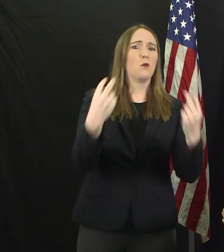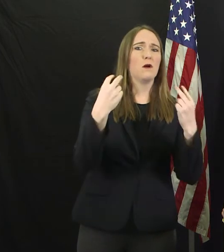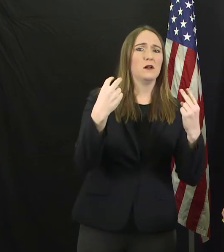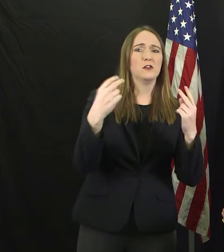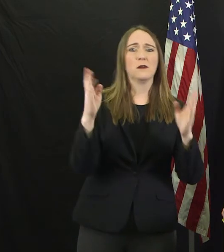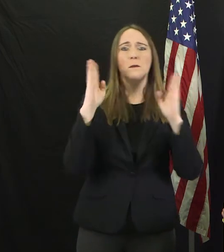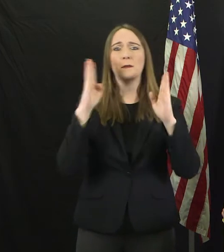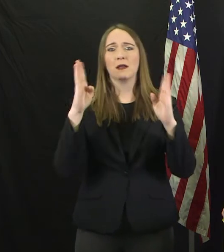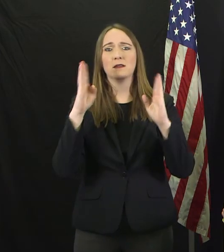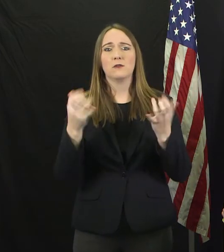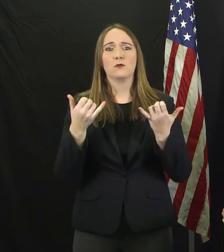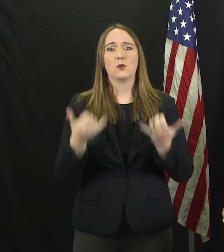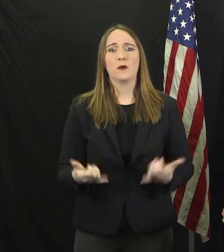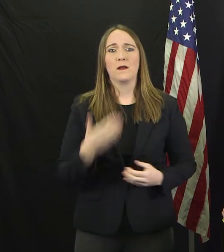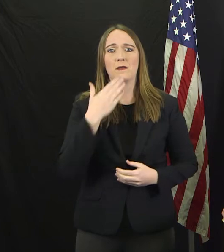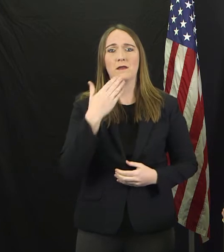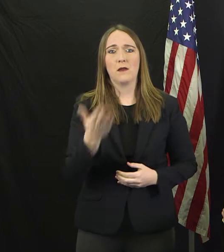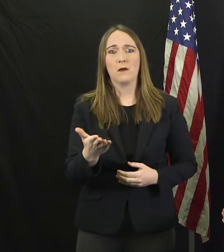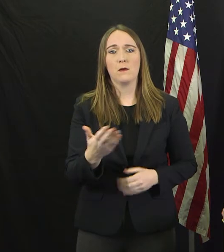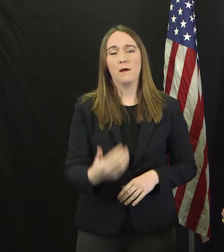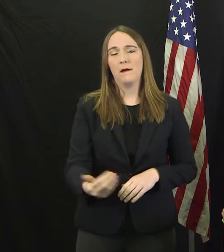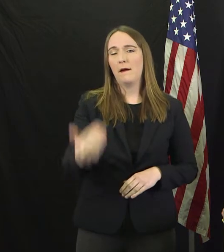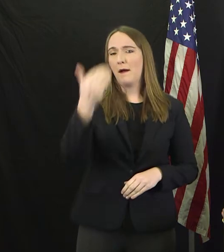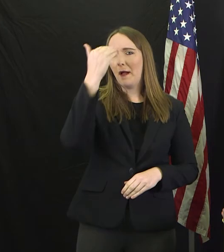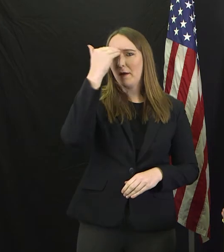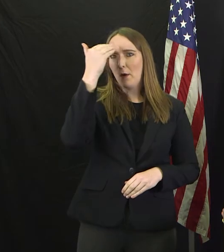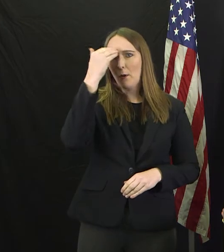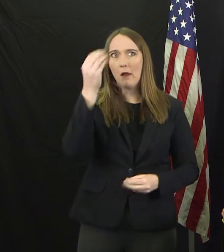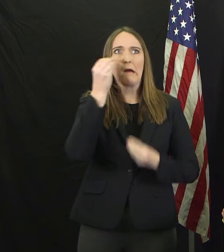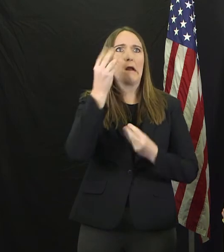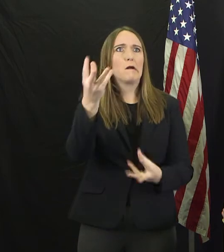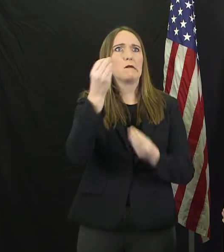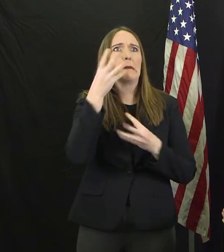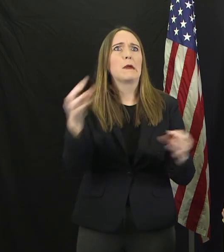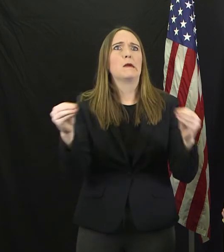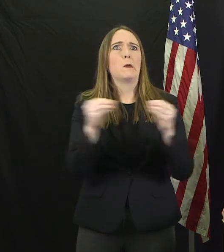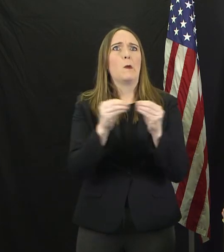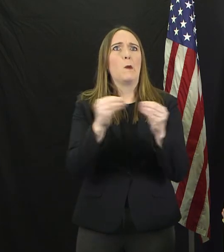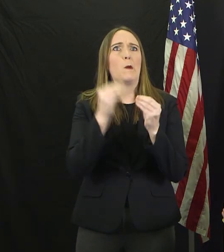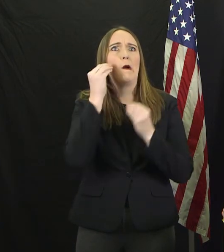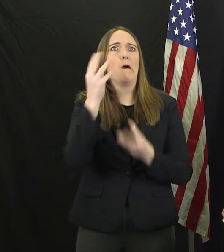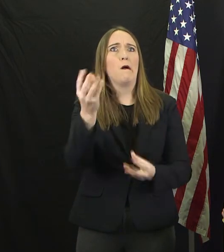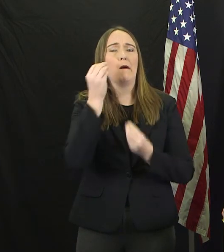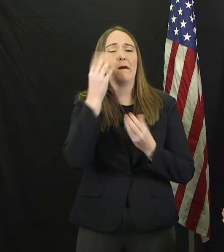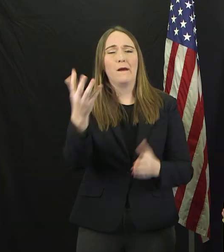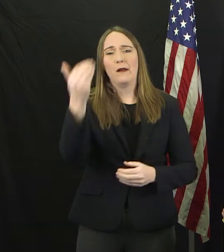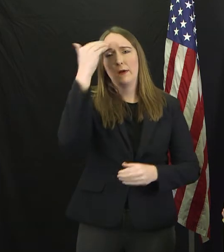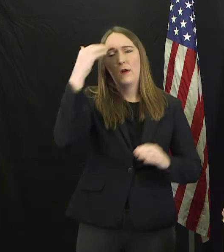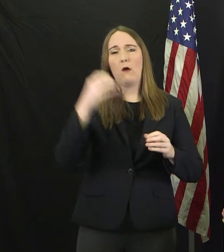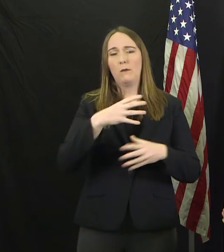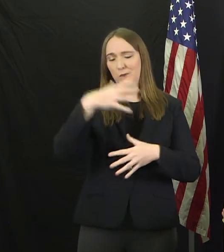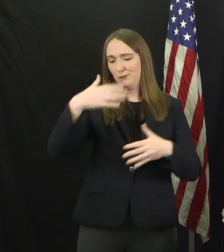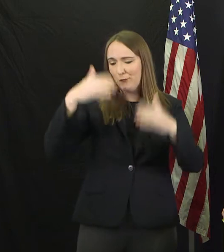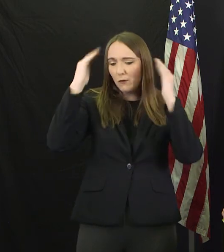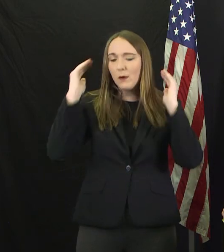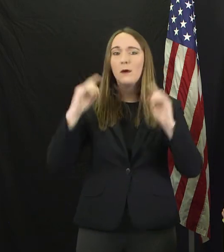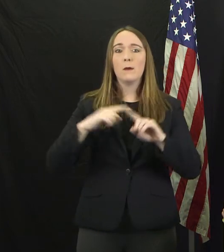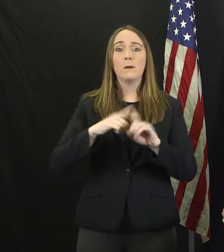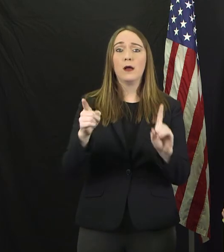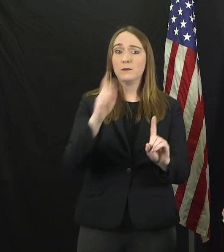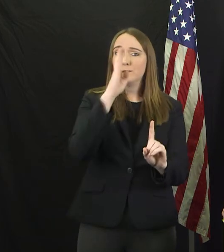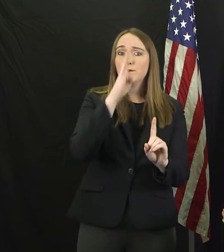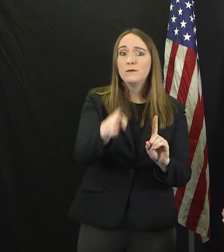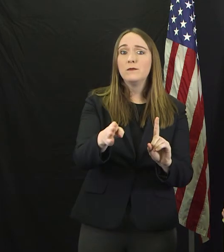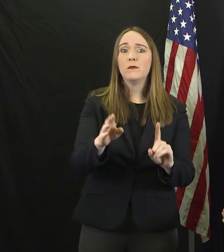today. I know you're probably getting tired of updates, but you need to know the truth is we're monitoring this situation on a